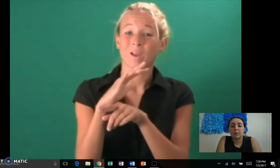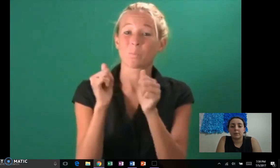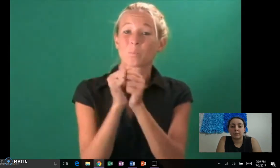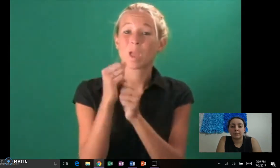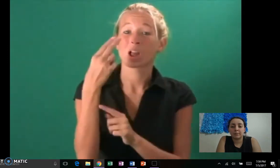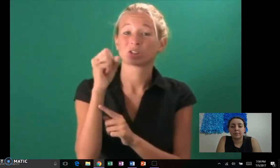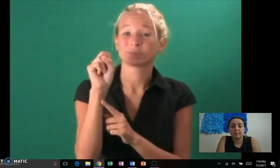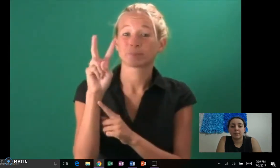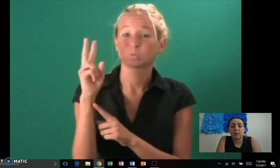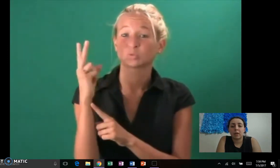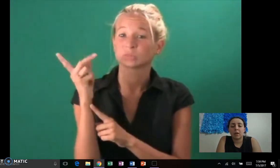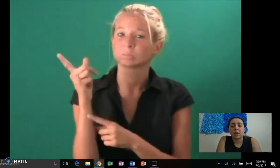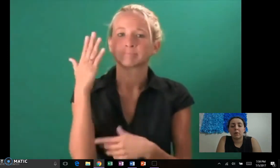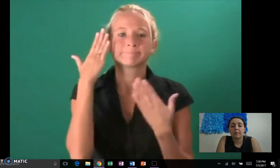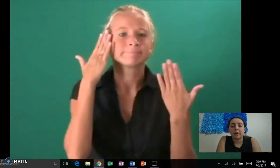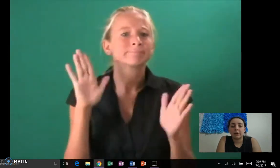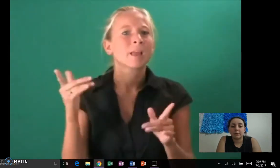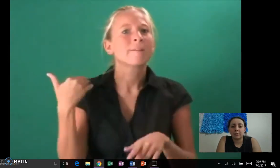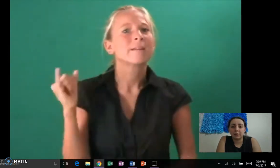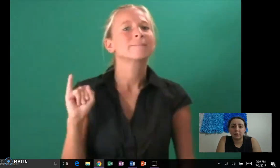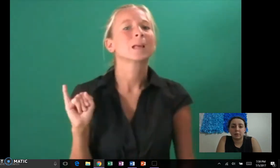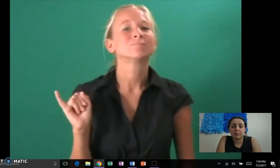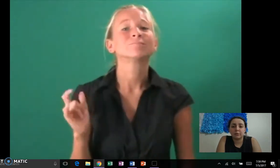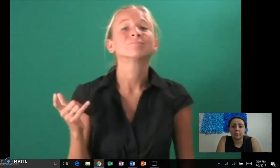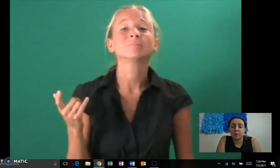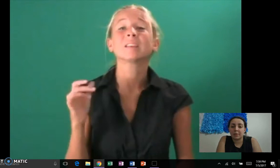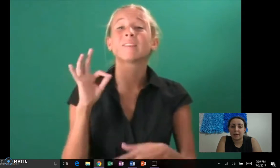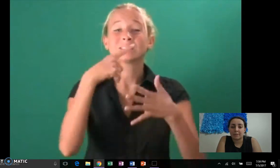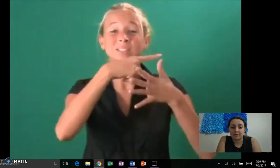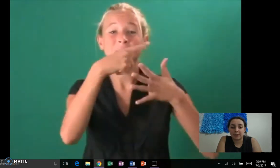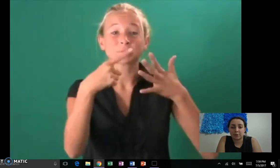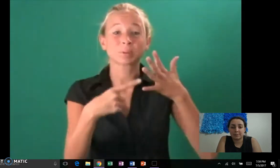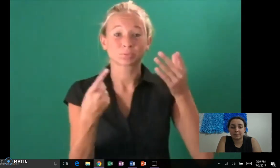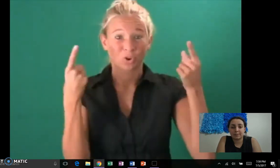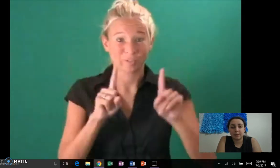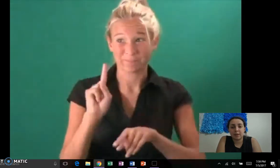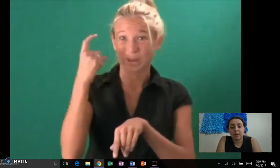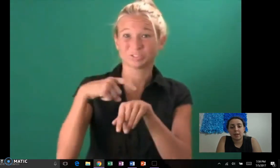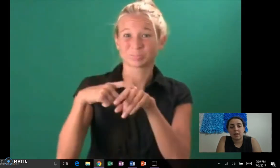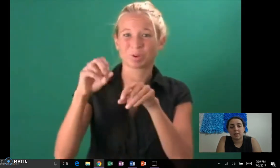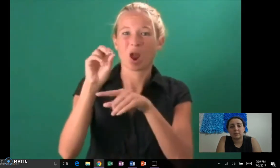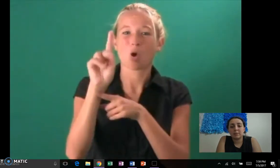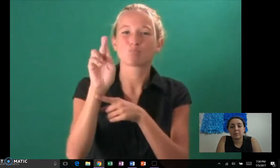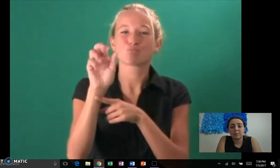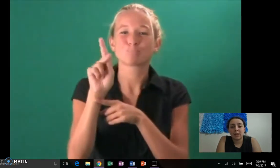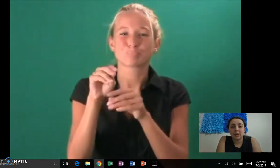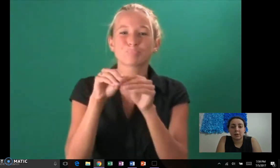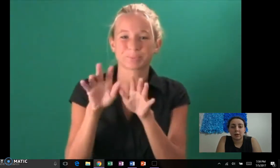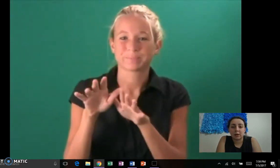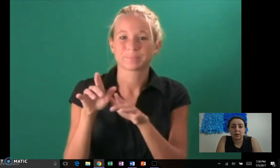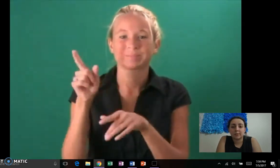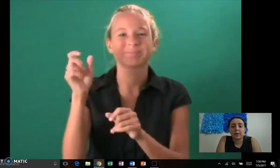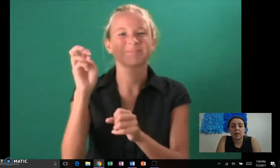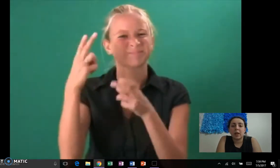Most people who have HSV2 don't know they have the infection. The symptoms can